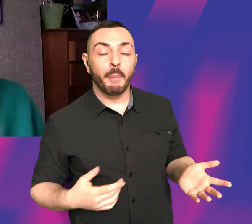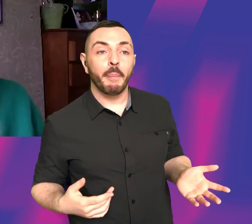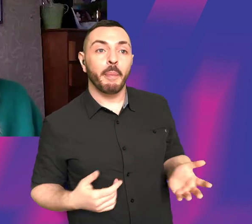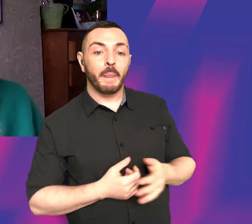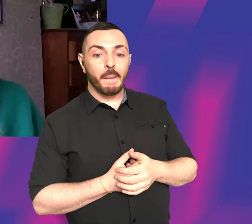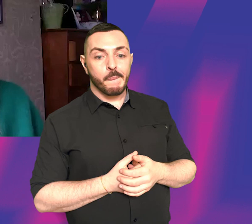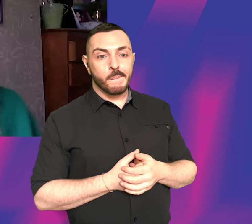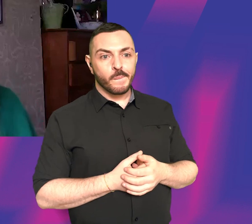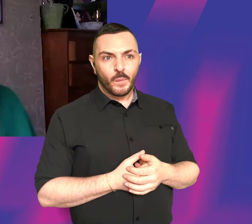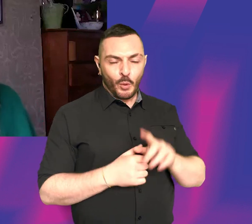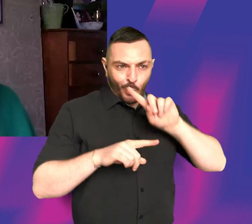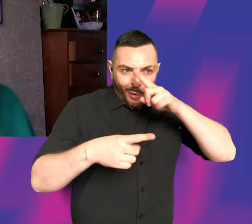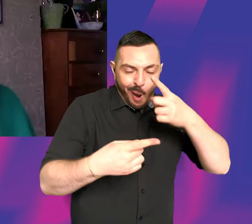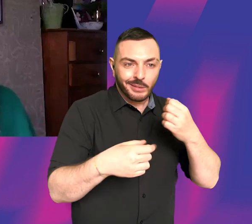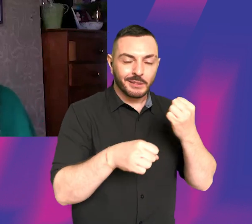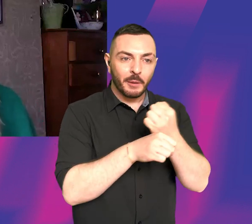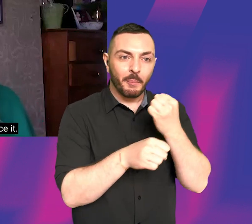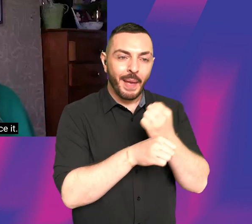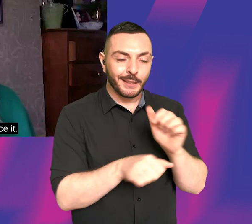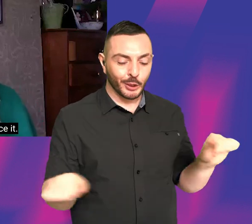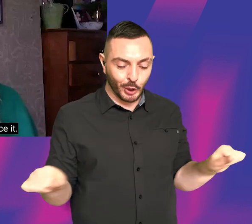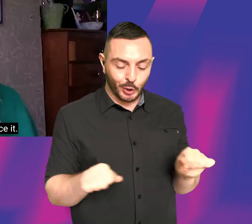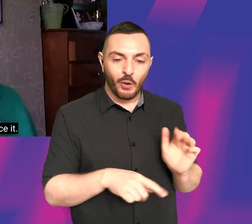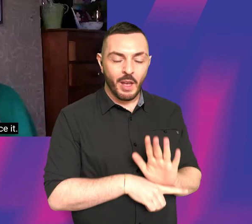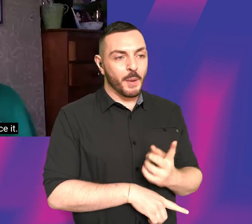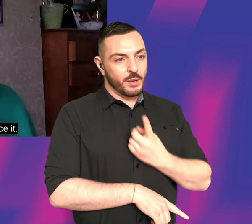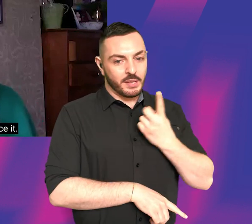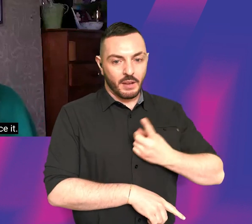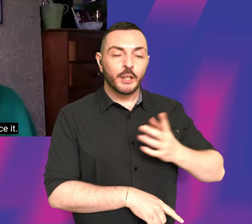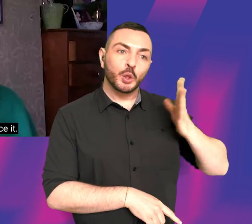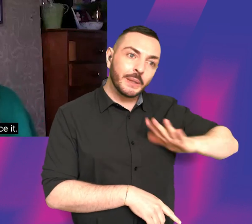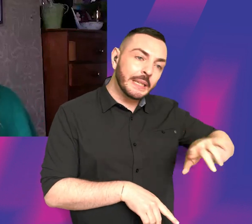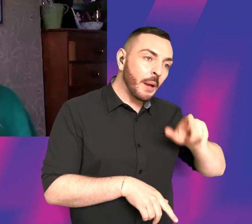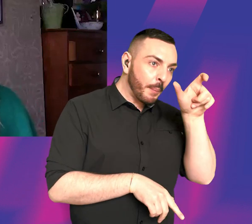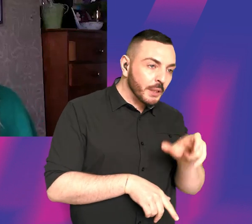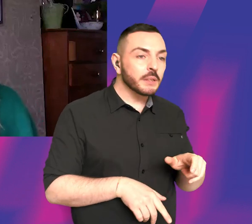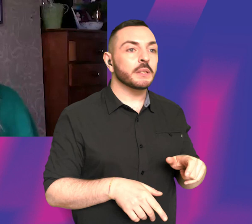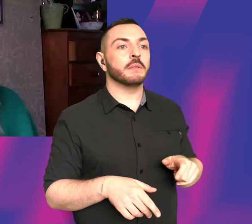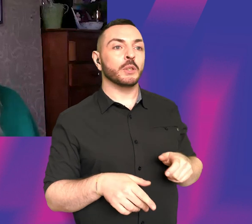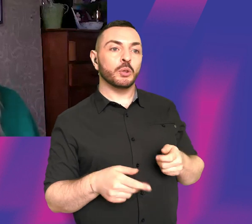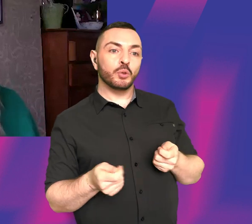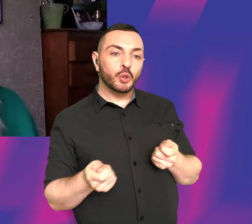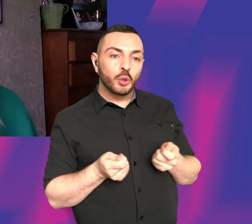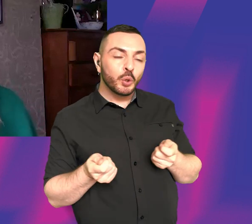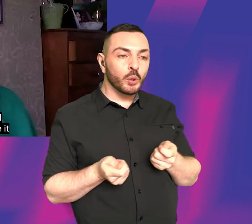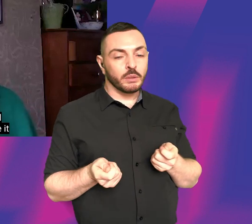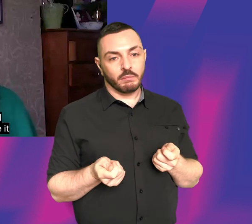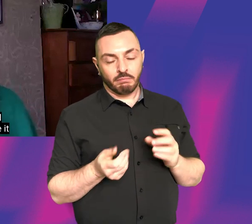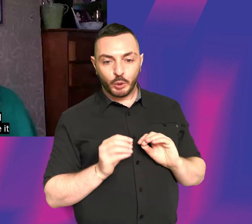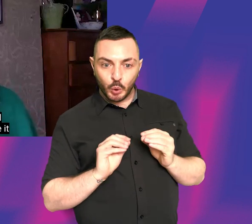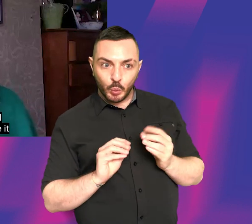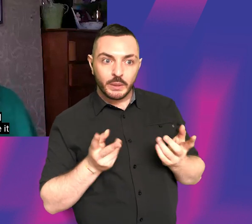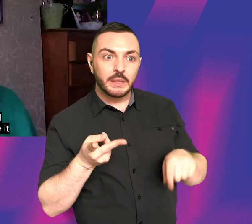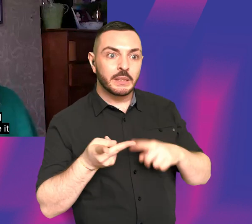you can't make it on your own, you can't, you physically can't do it, you need, you know, somebody to help you produce it, that means running a budget, that